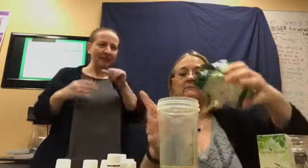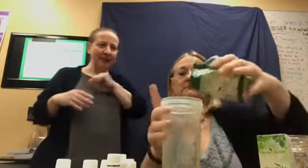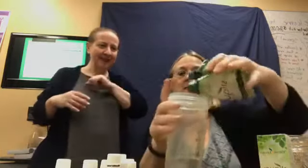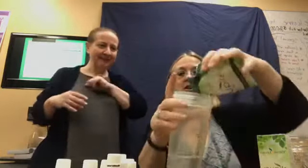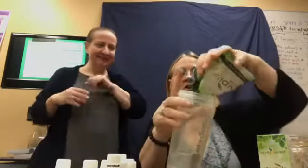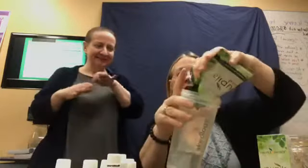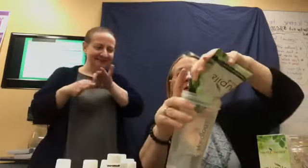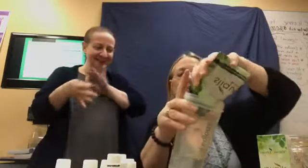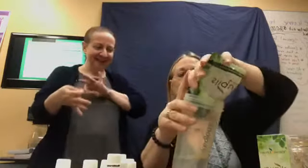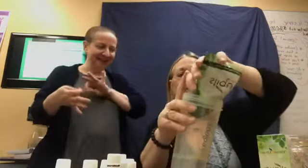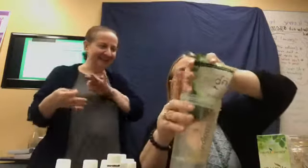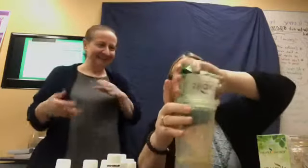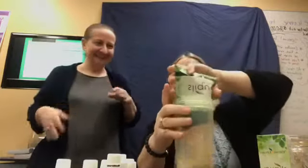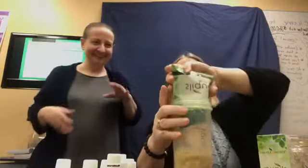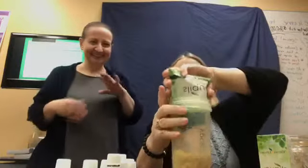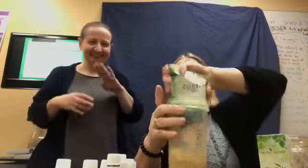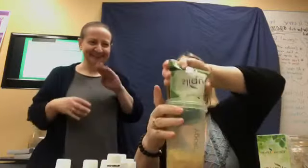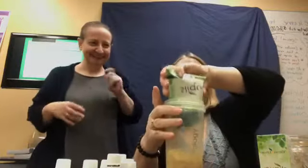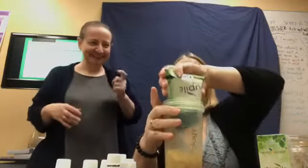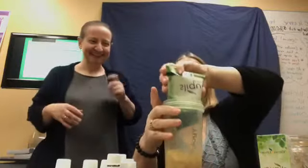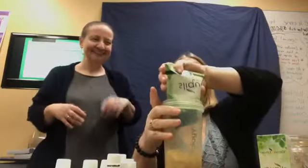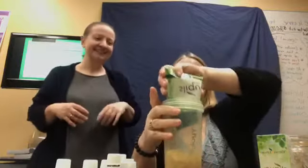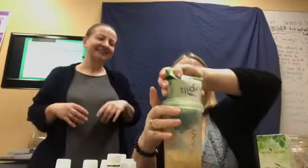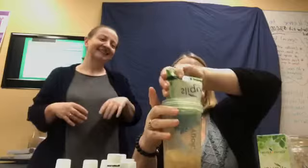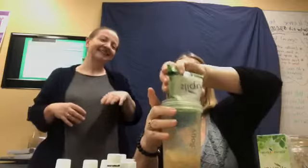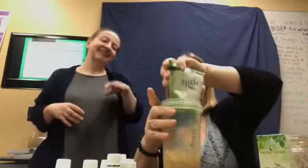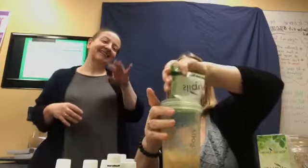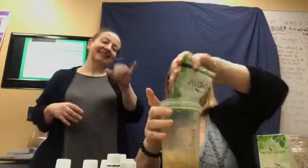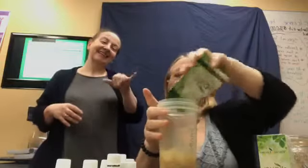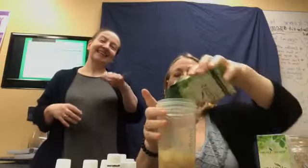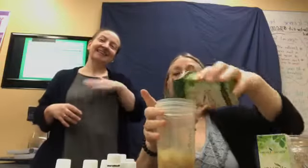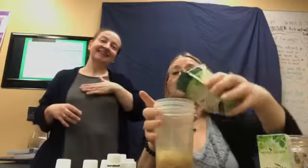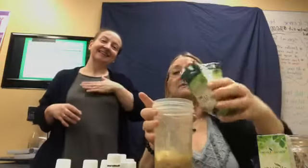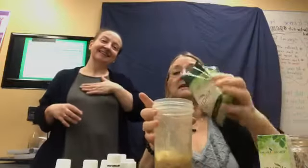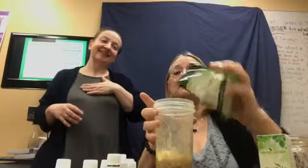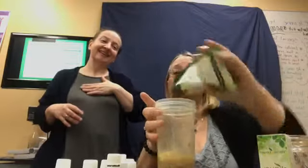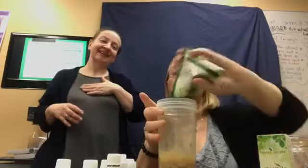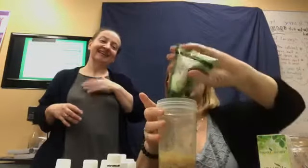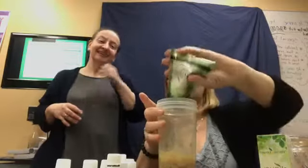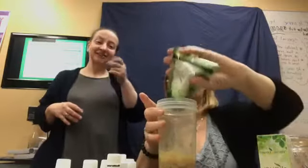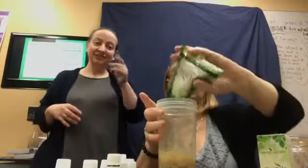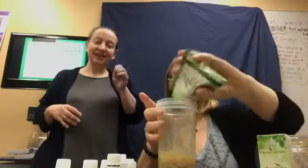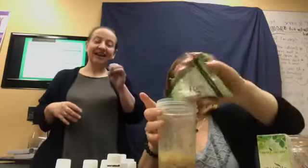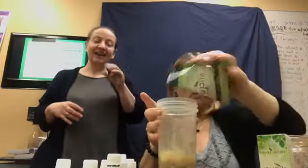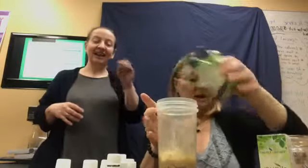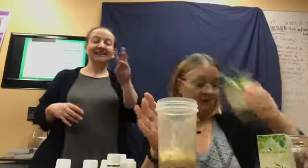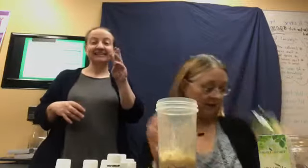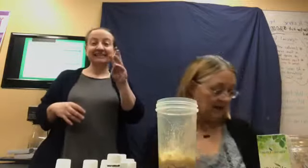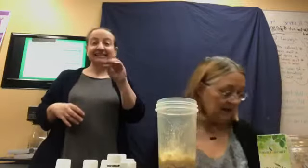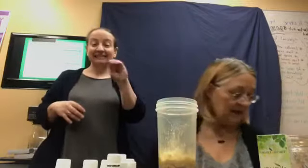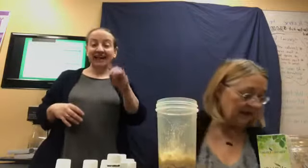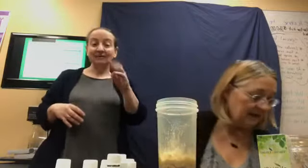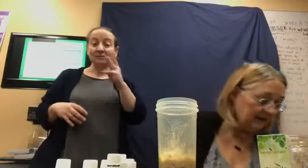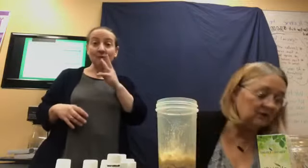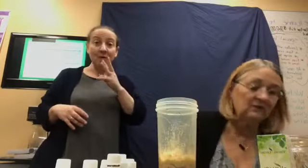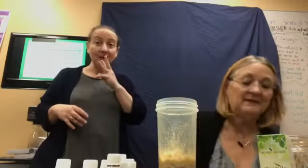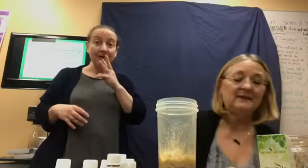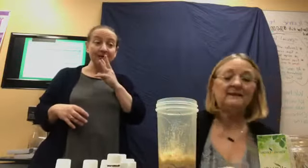shake mix. So, here is my shake in my six ounces of water. And, I use six